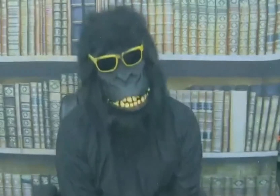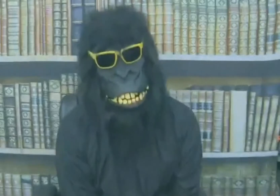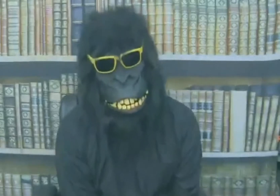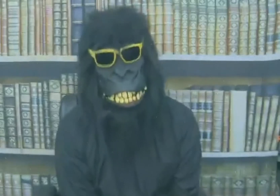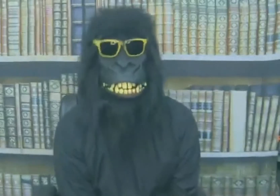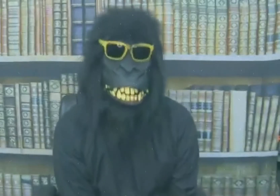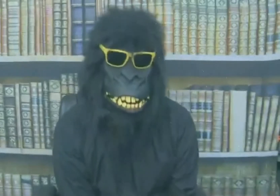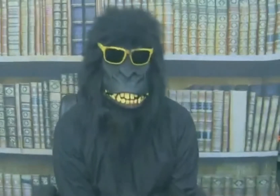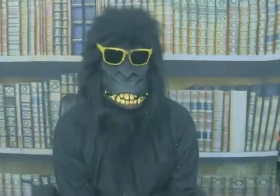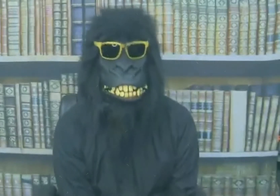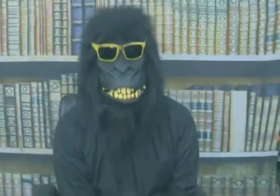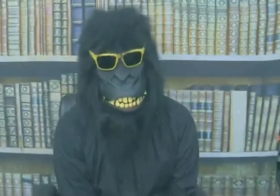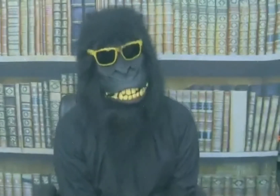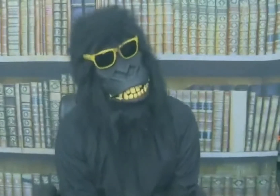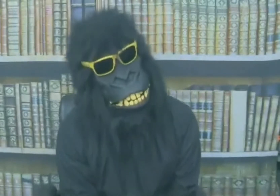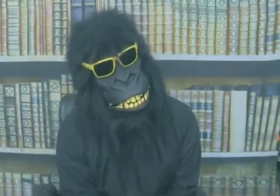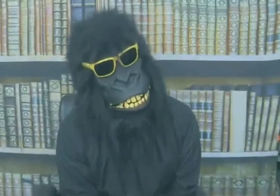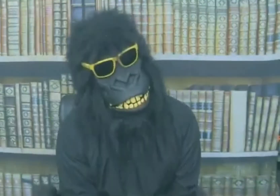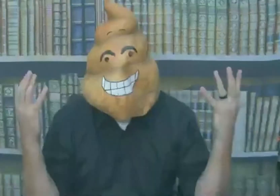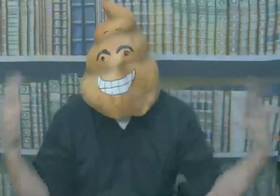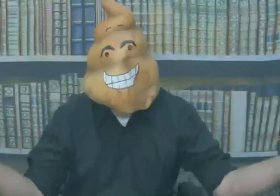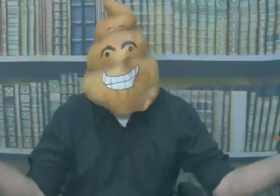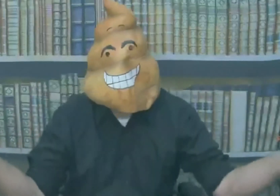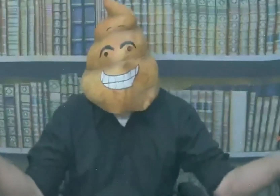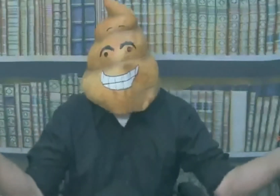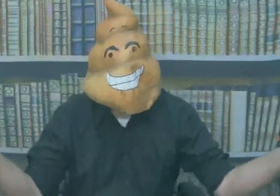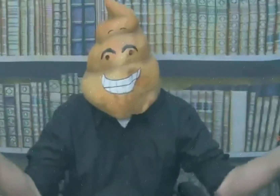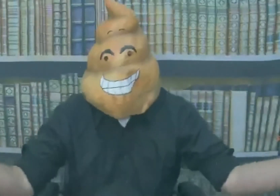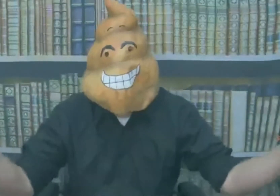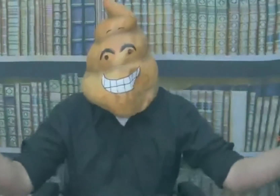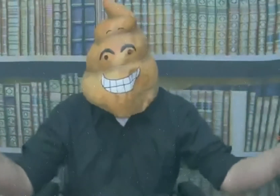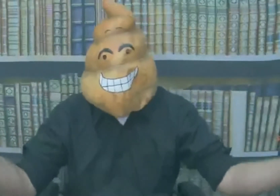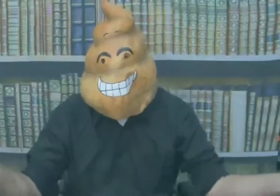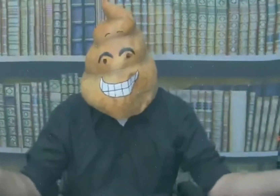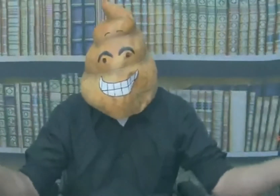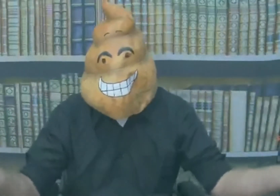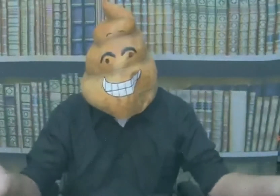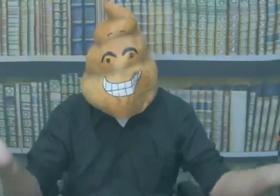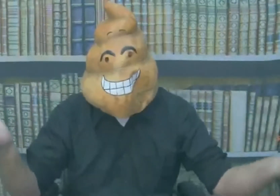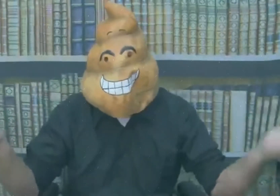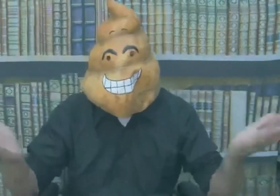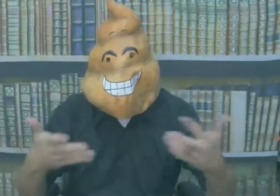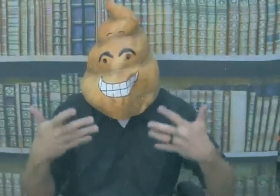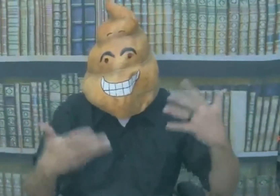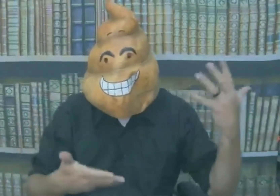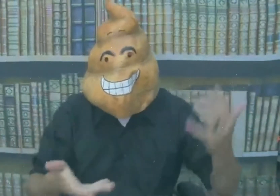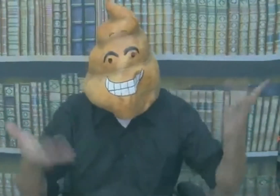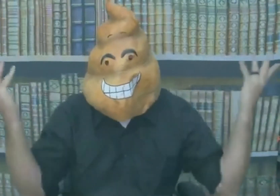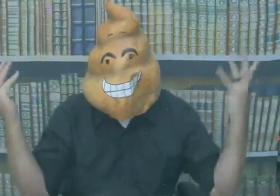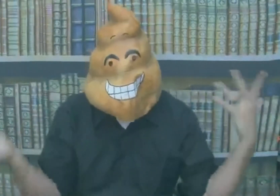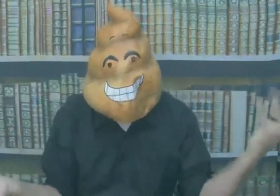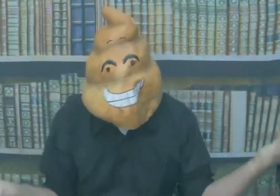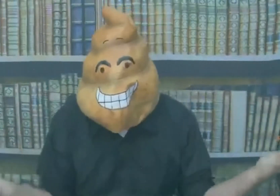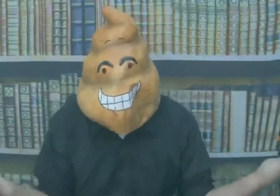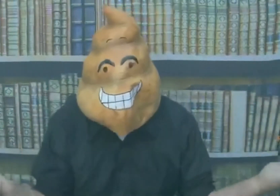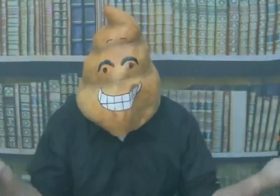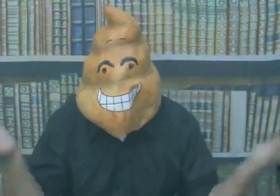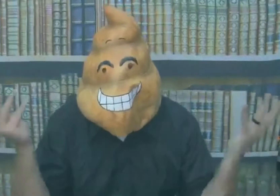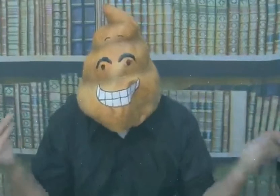world's most amazing gorilla magician or whatever this is I don't know why you'd wear this